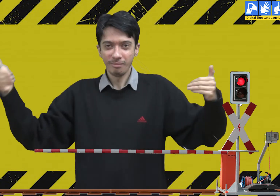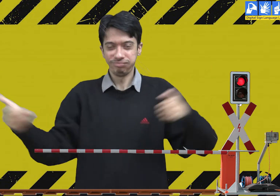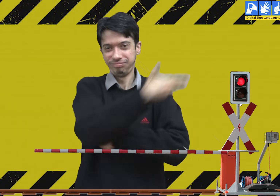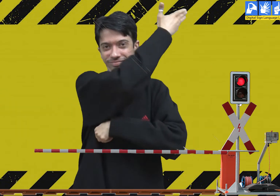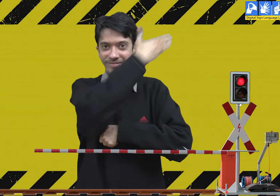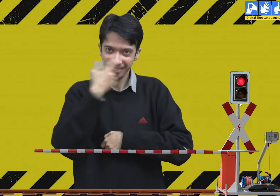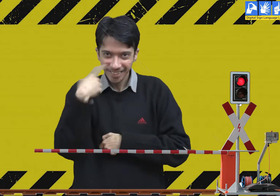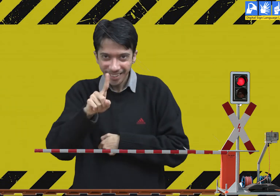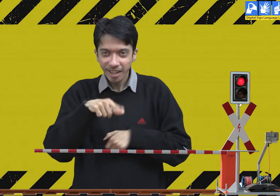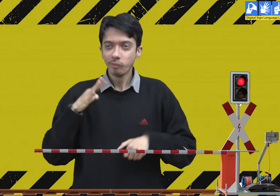is closed.